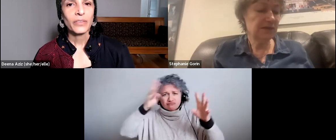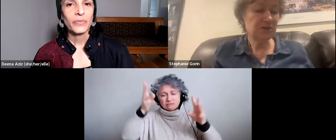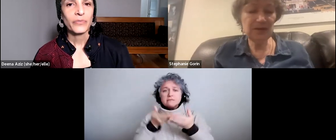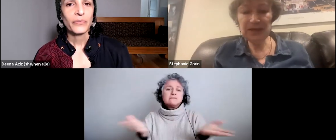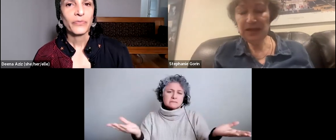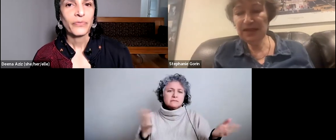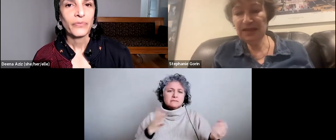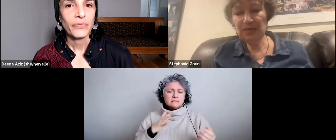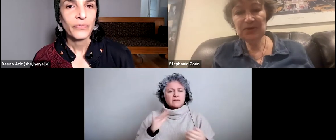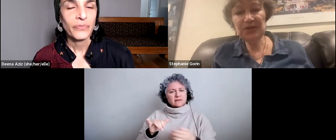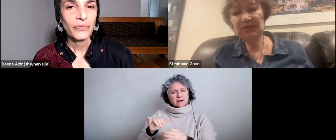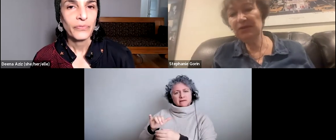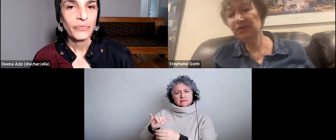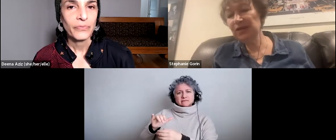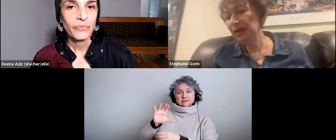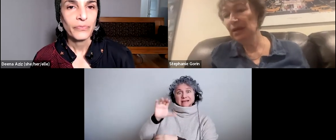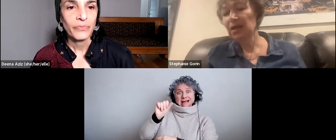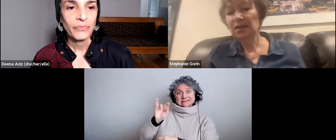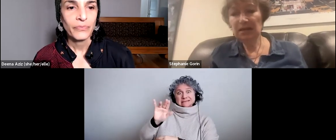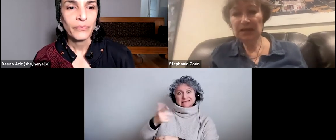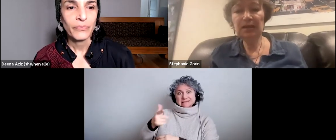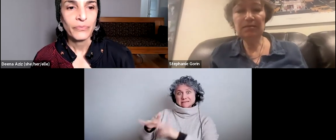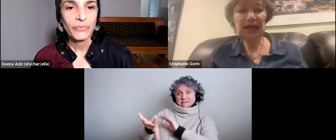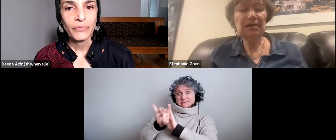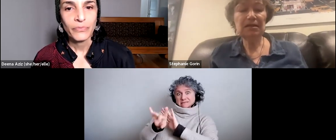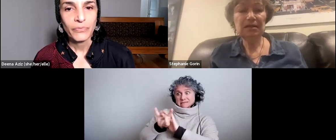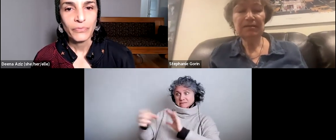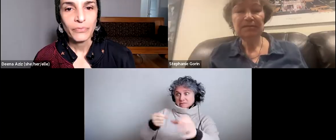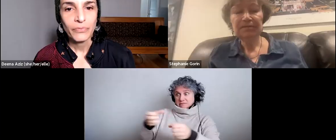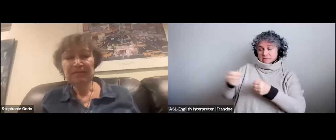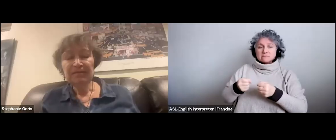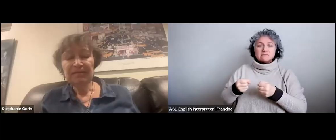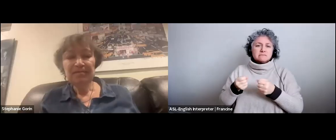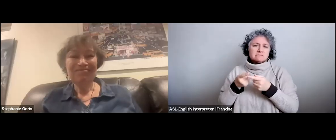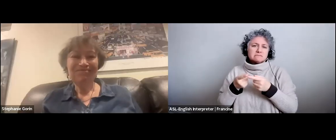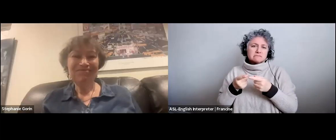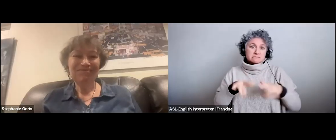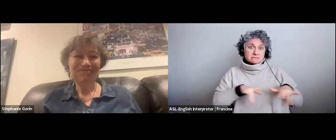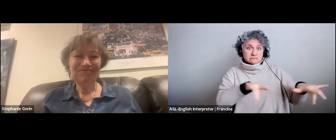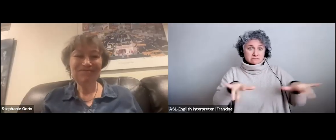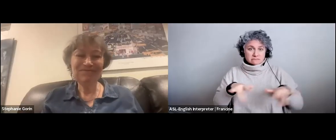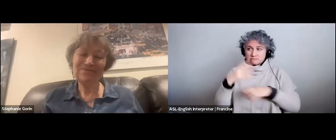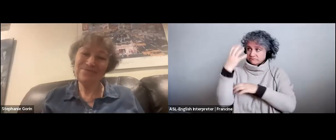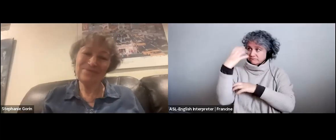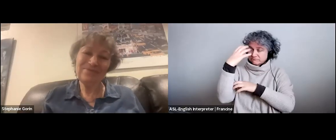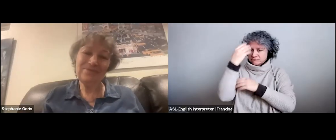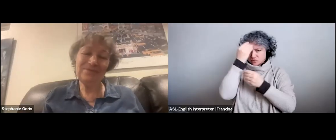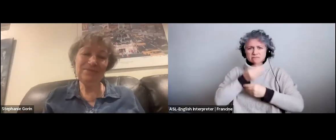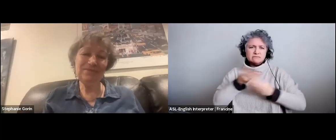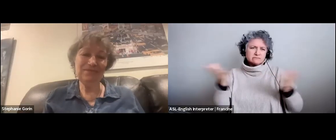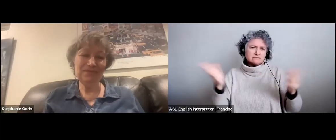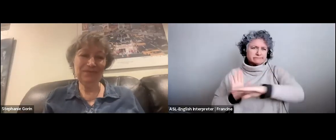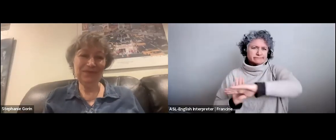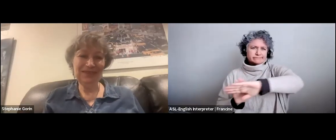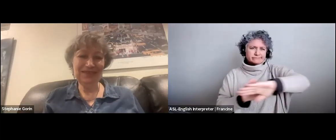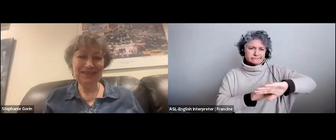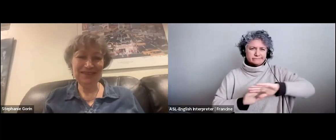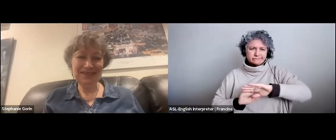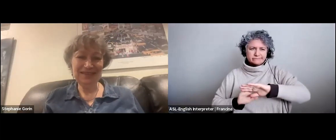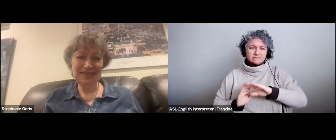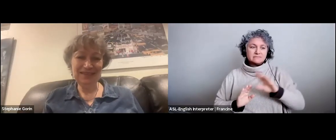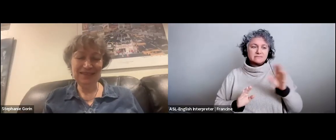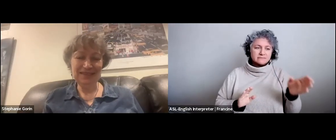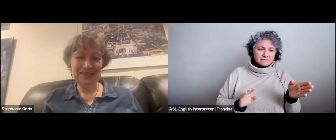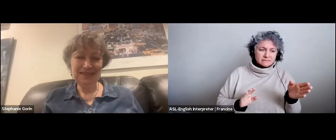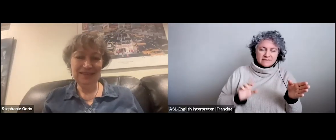that's kind of the job of the casting person if you're taping to tell them that um okay so in terms of